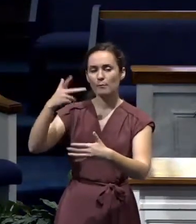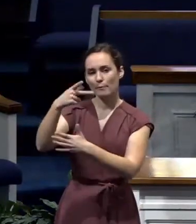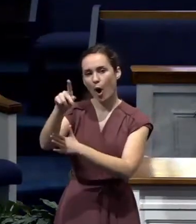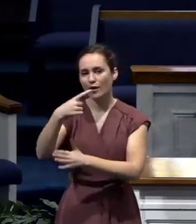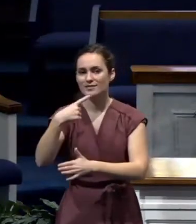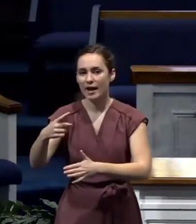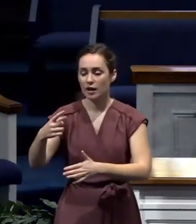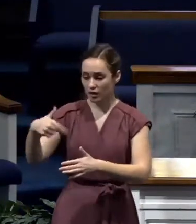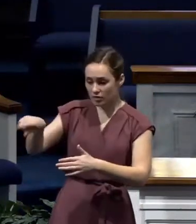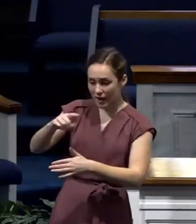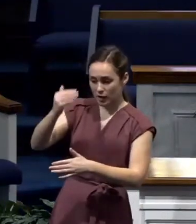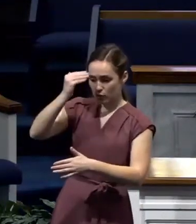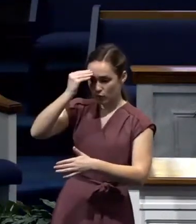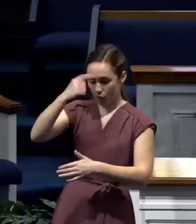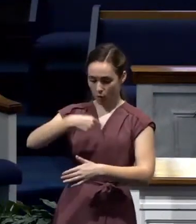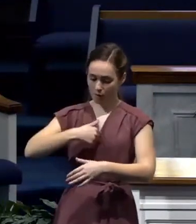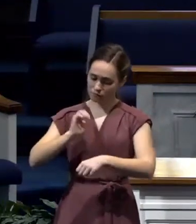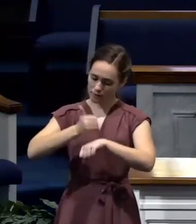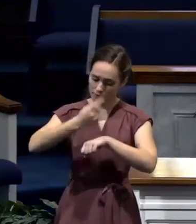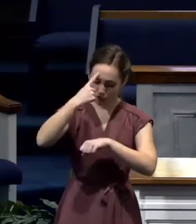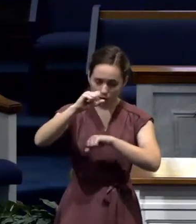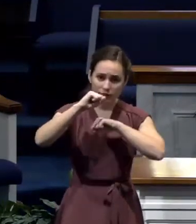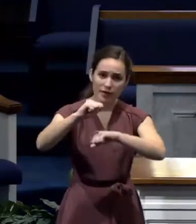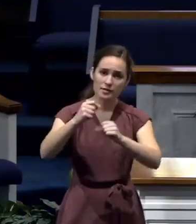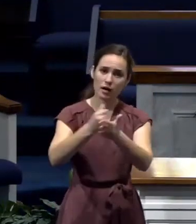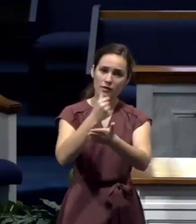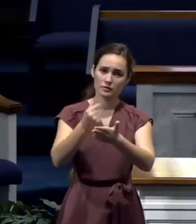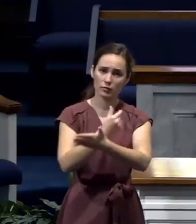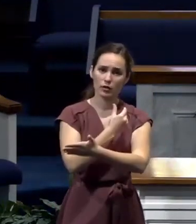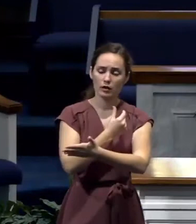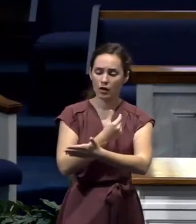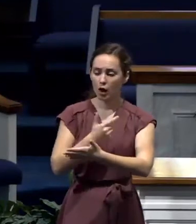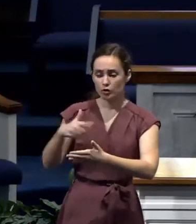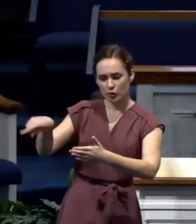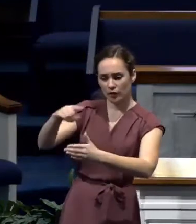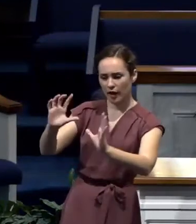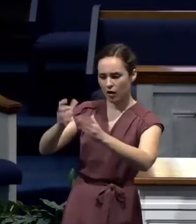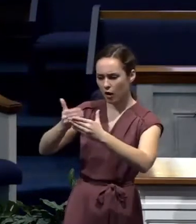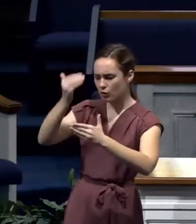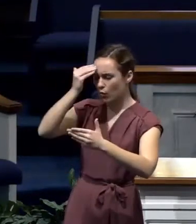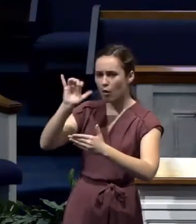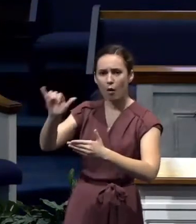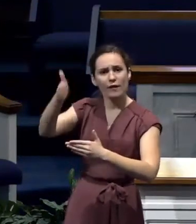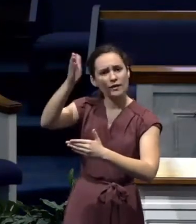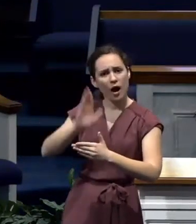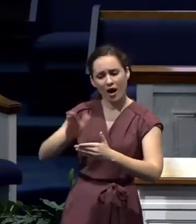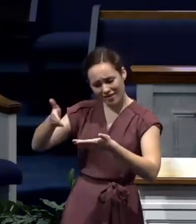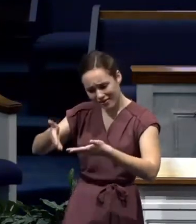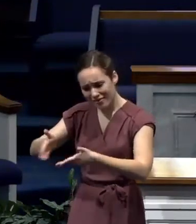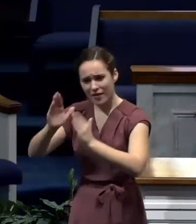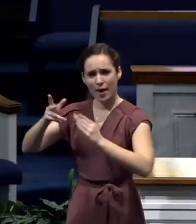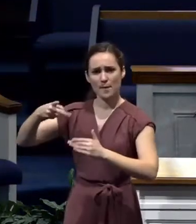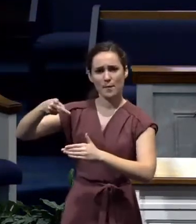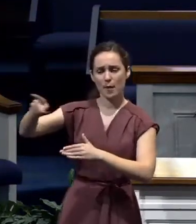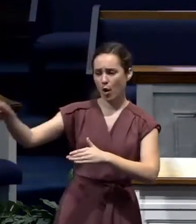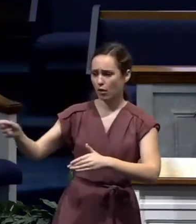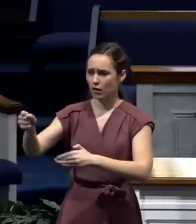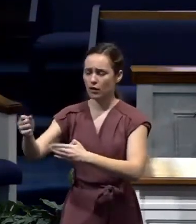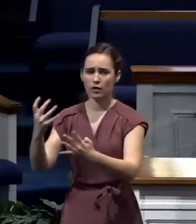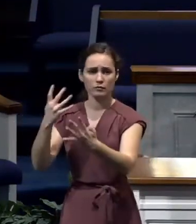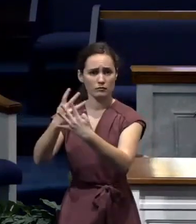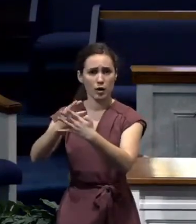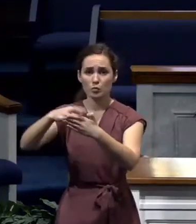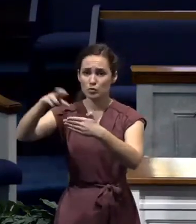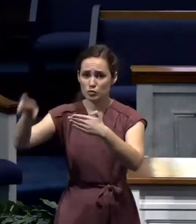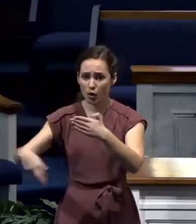they knew that God was in control. God put Paul in this position so that he could defend the gospel, which would ultimately